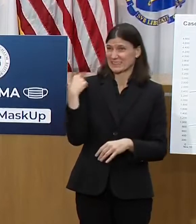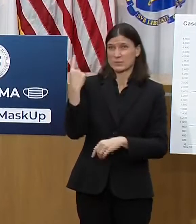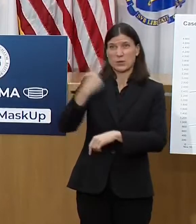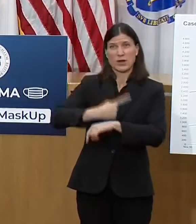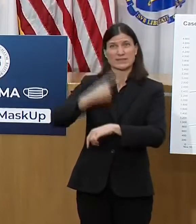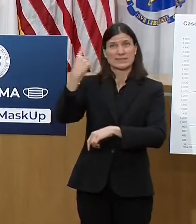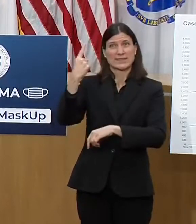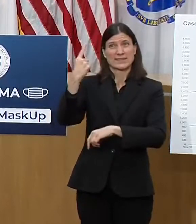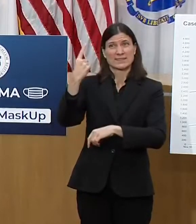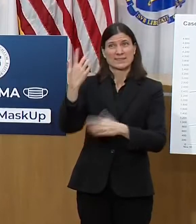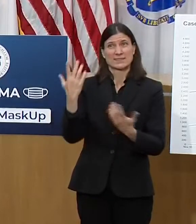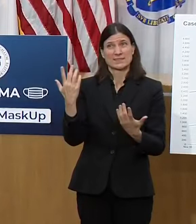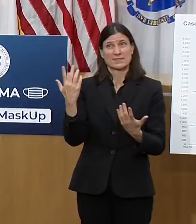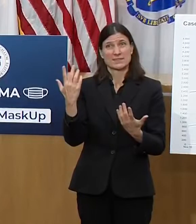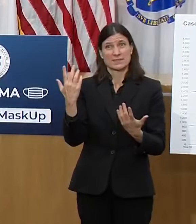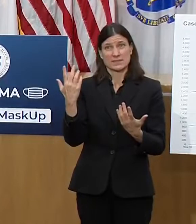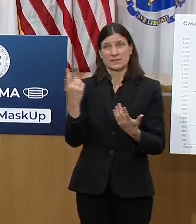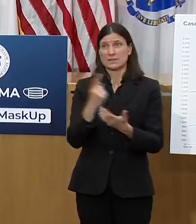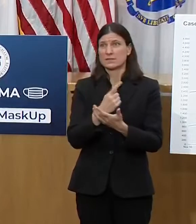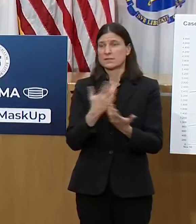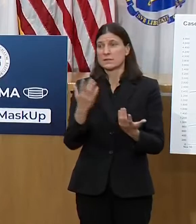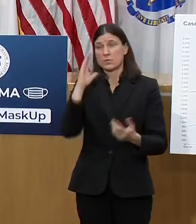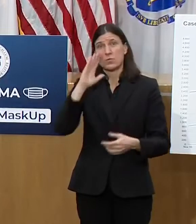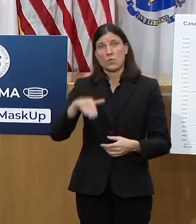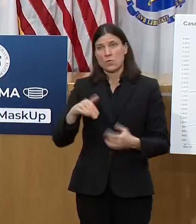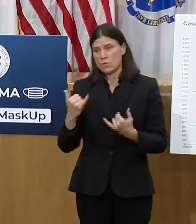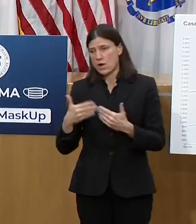about the holidays in December.